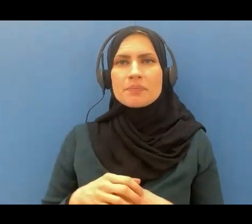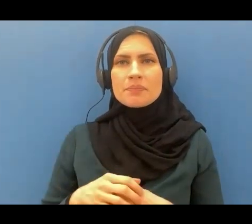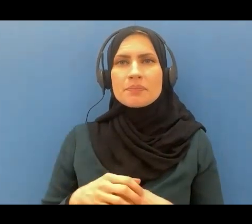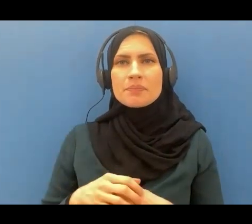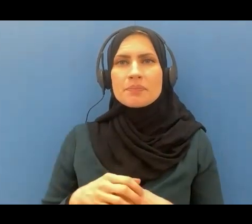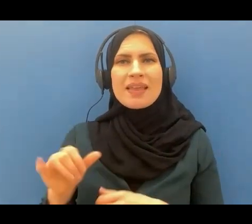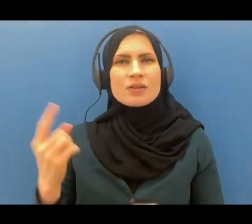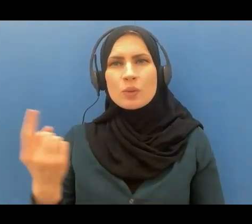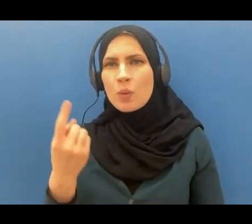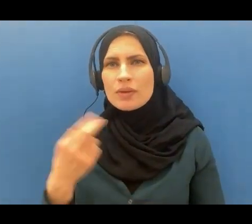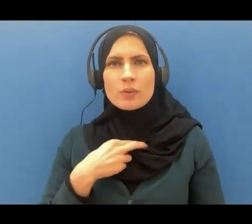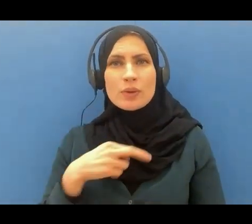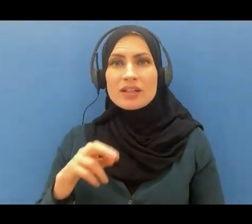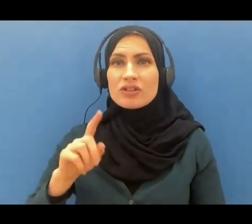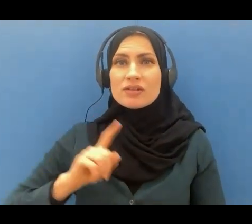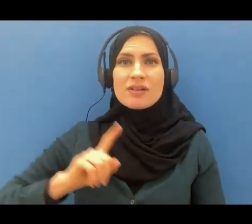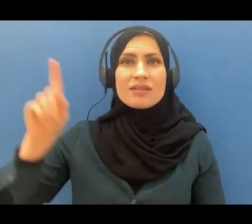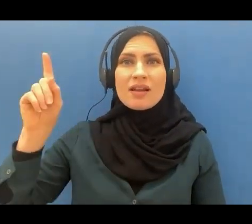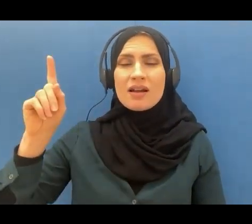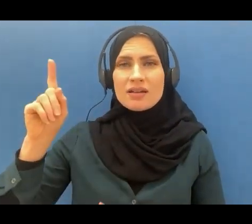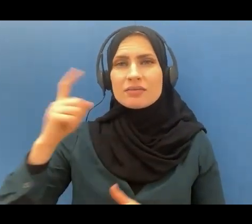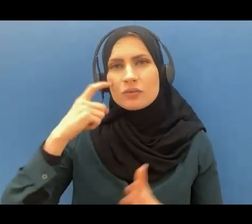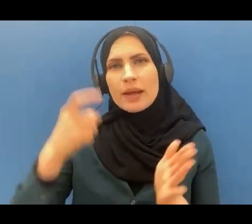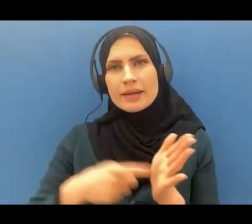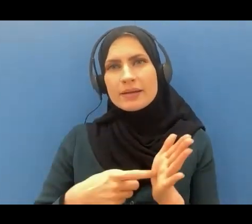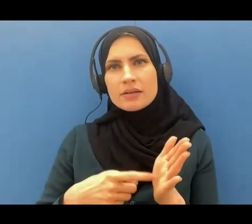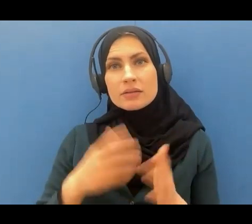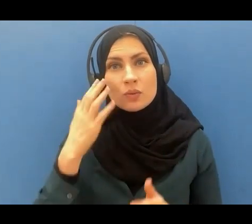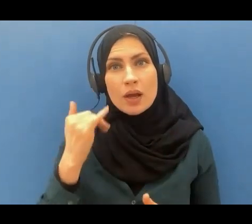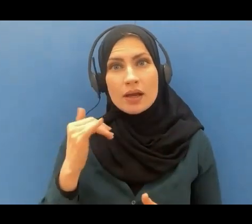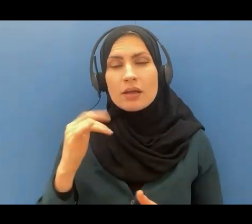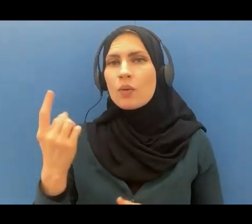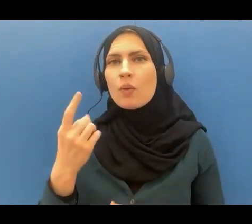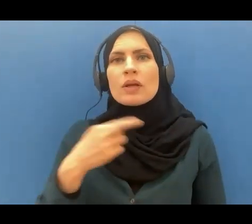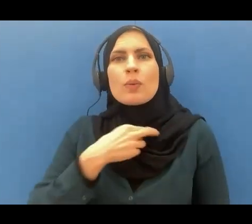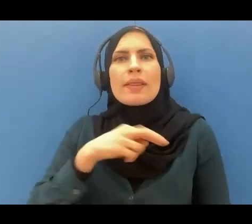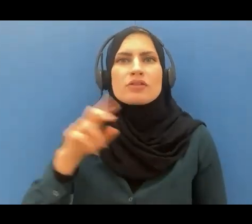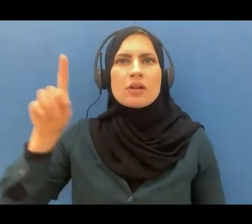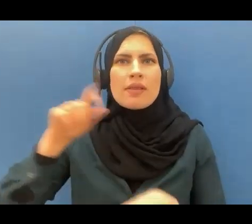that Allah recognizes because it is the only religion he sent down to mankind